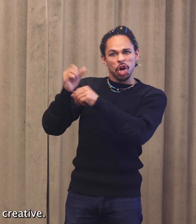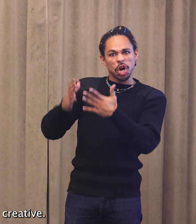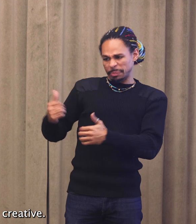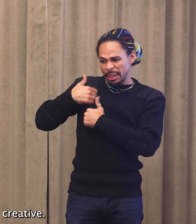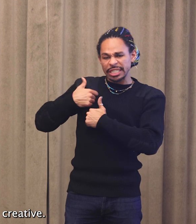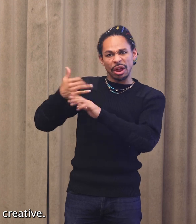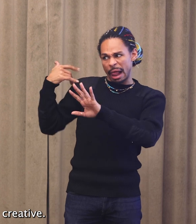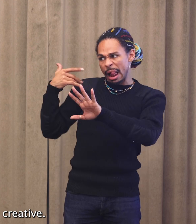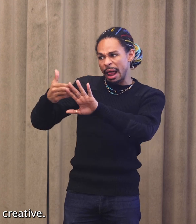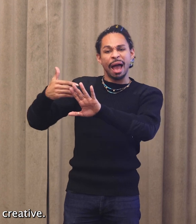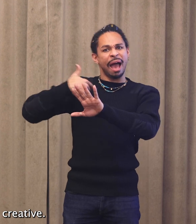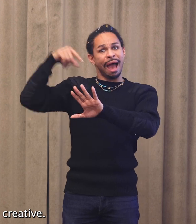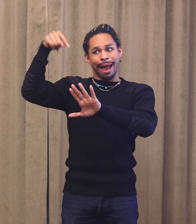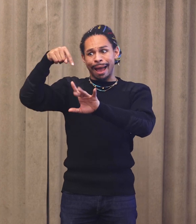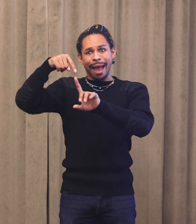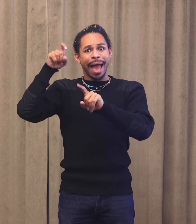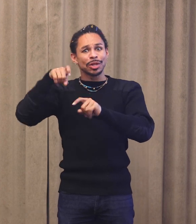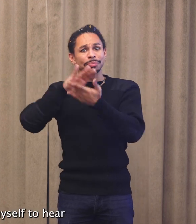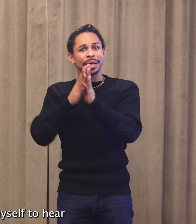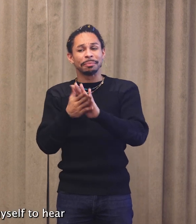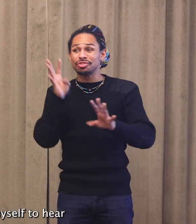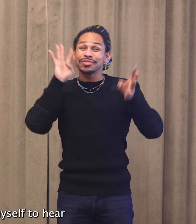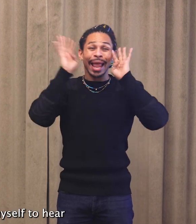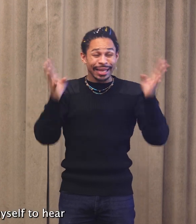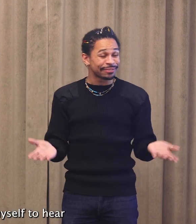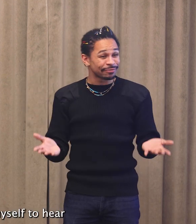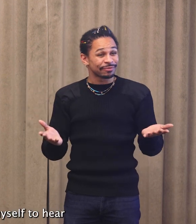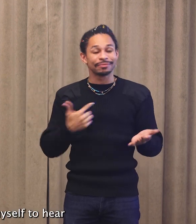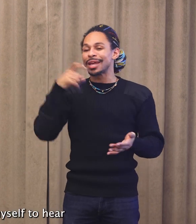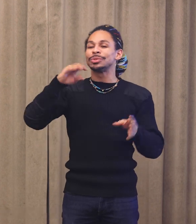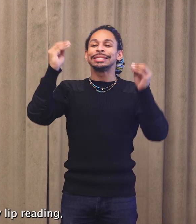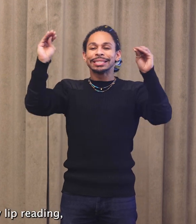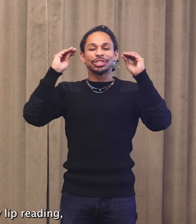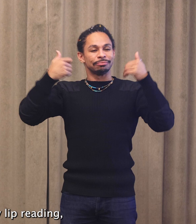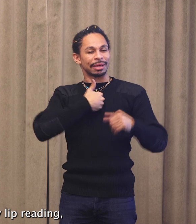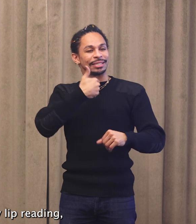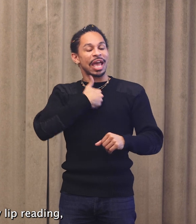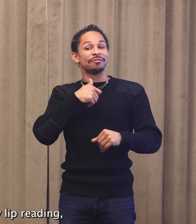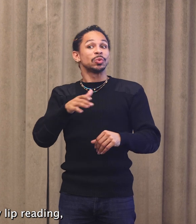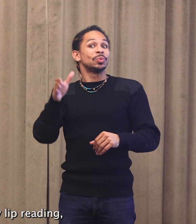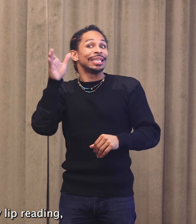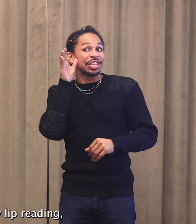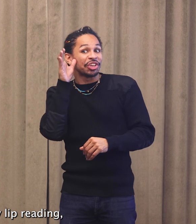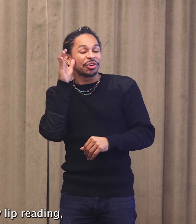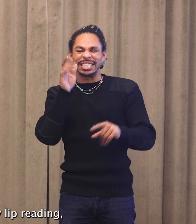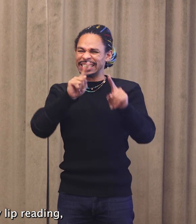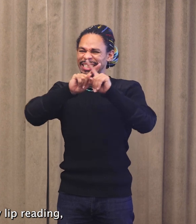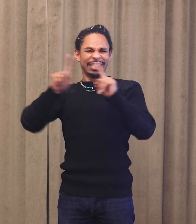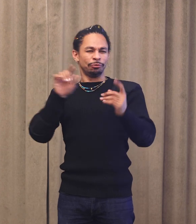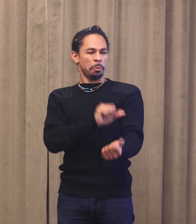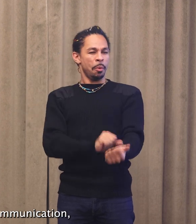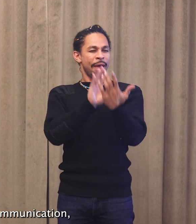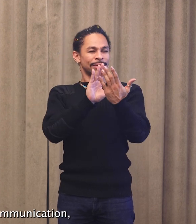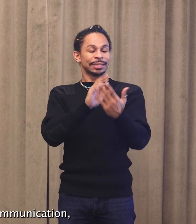see now is quite creative. I had to teach myself to hear by other means, by lip